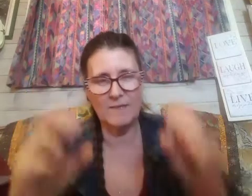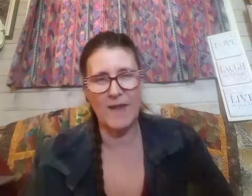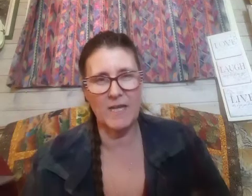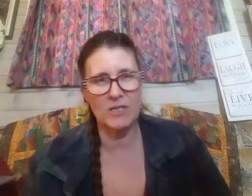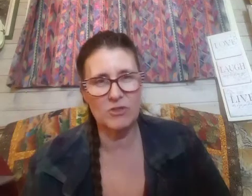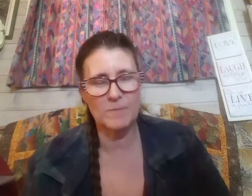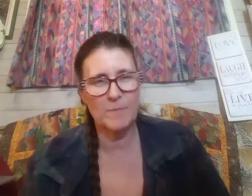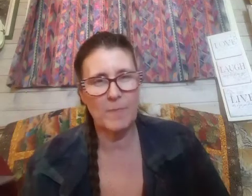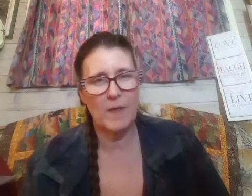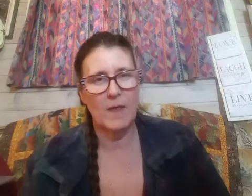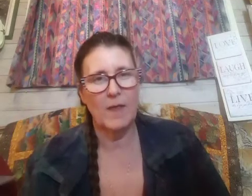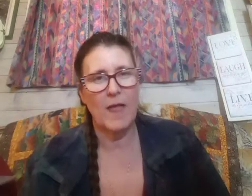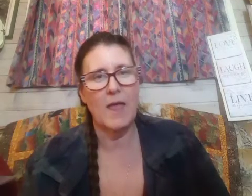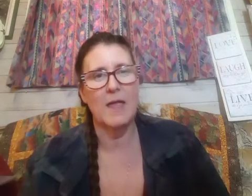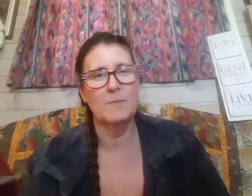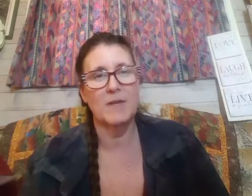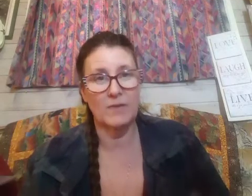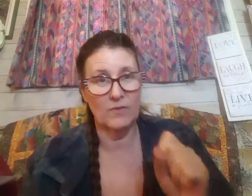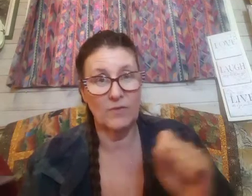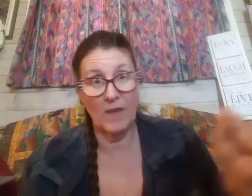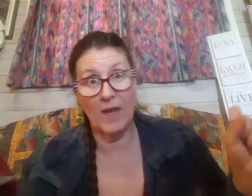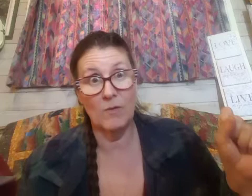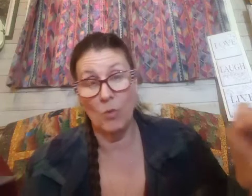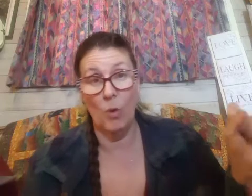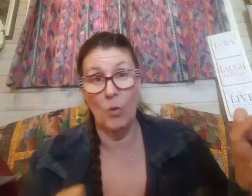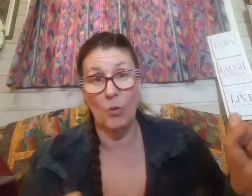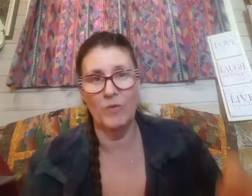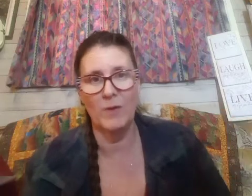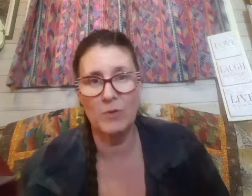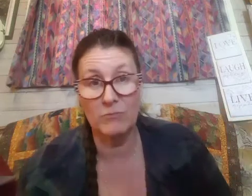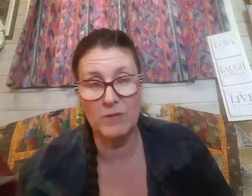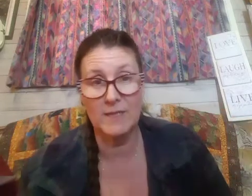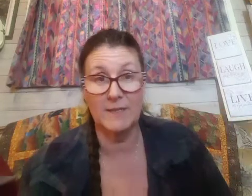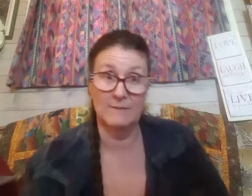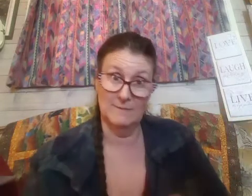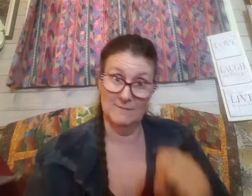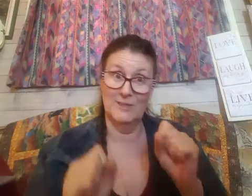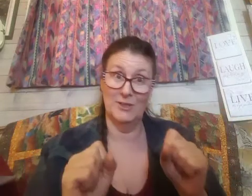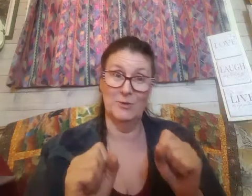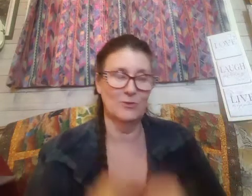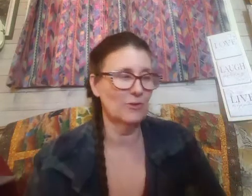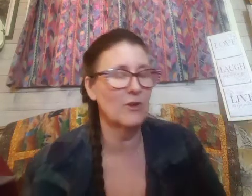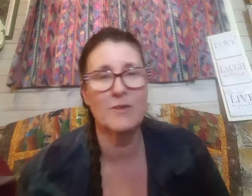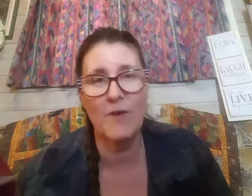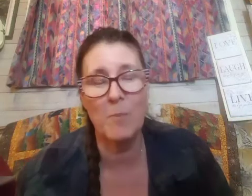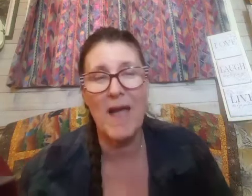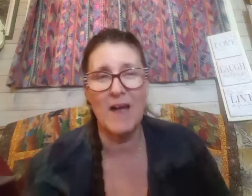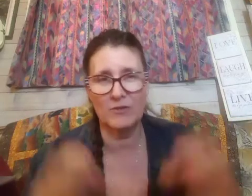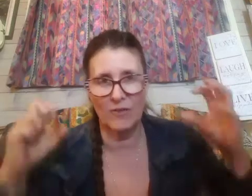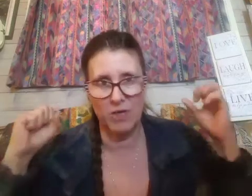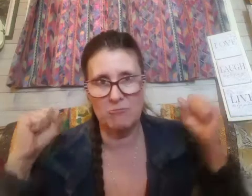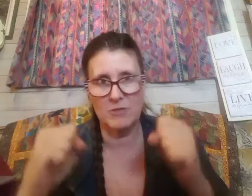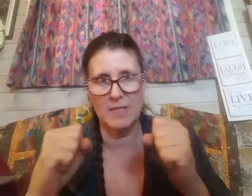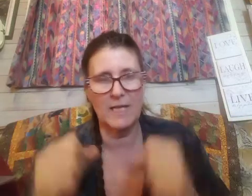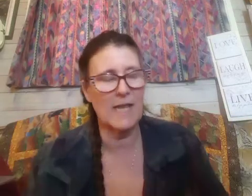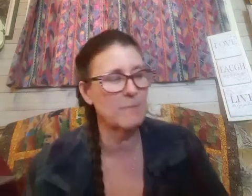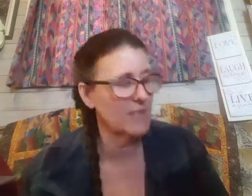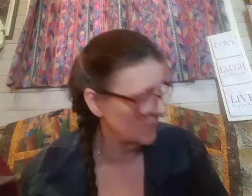advantage and because they oh they were really you know starting to fall back so they really clamped down